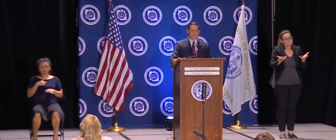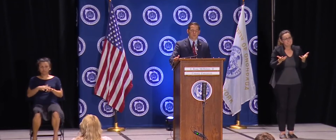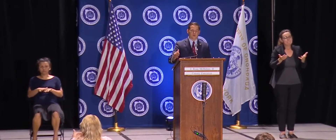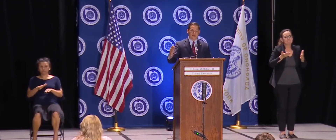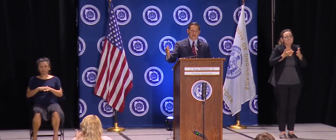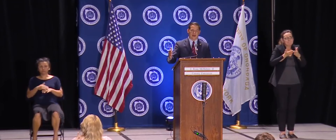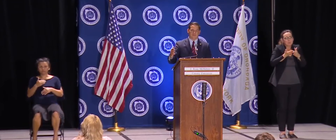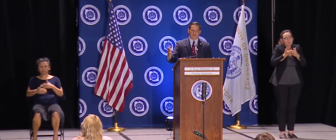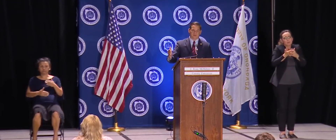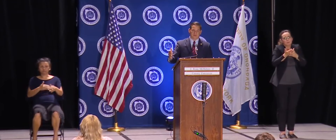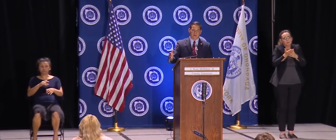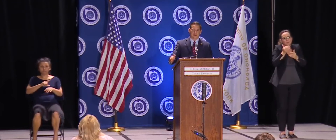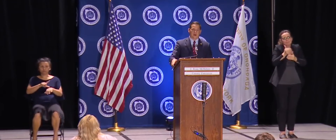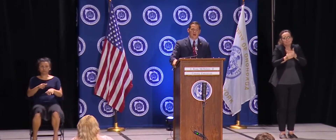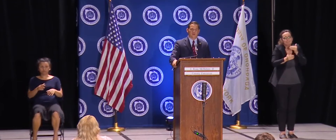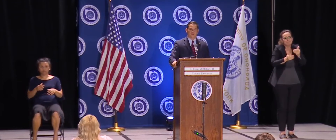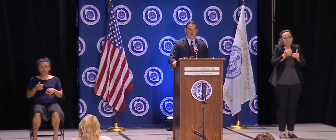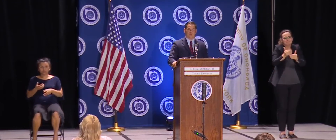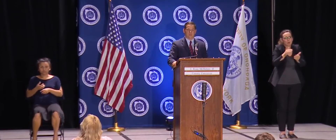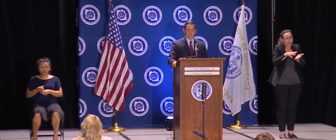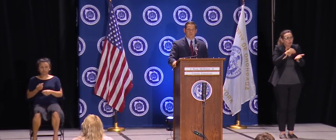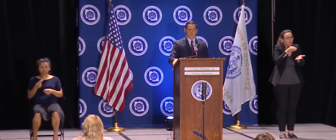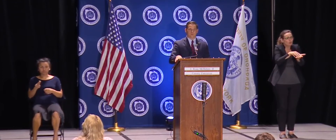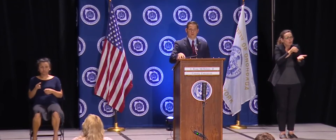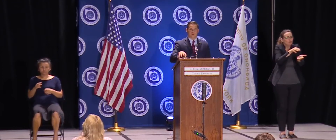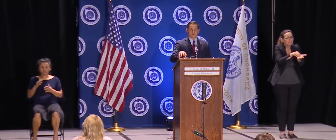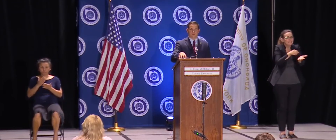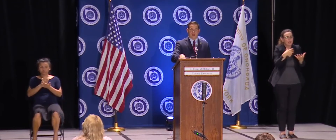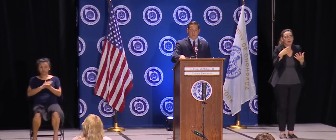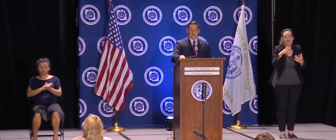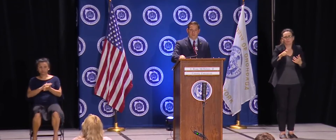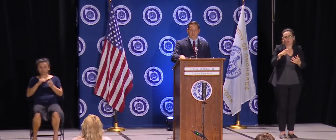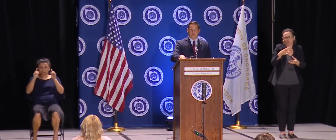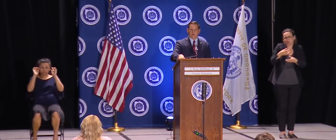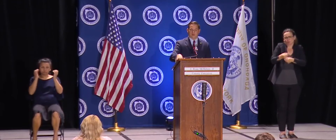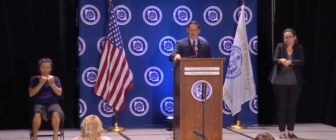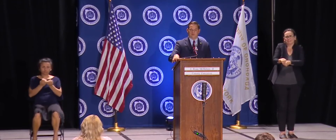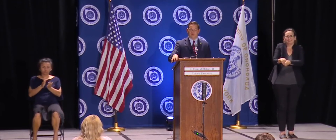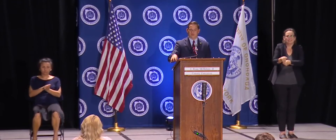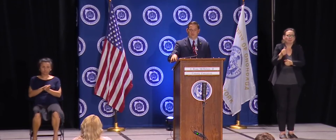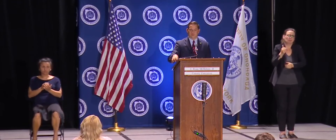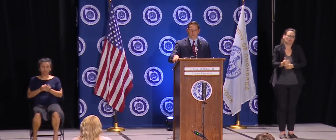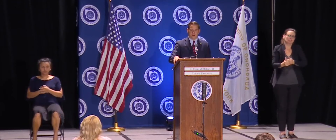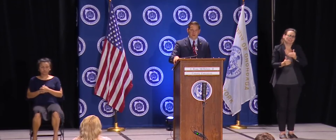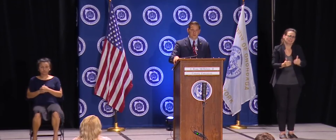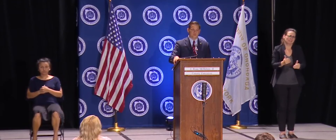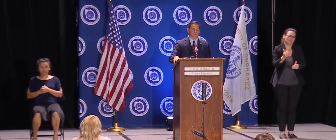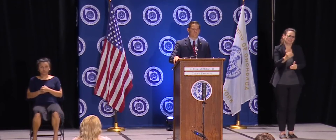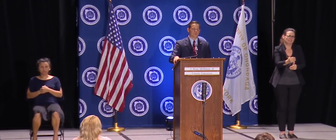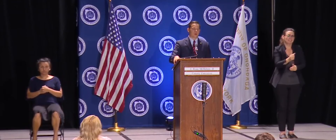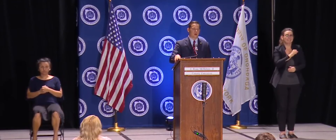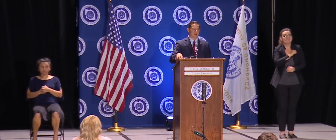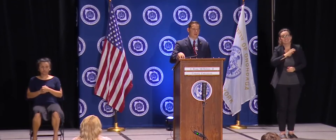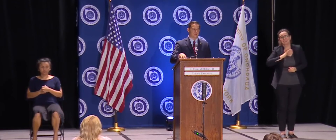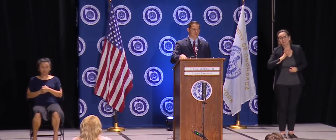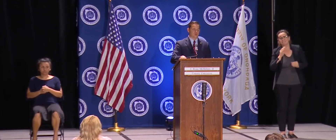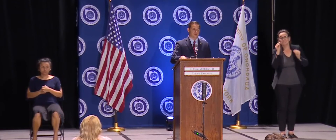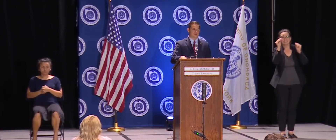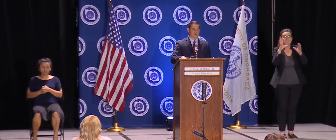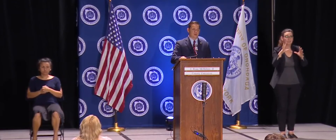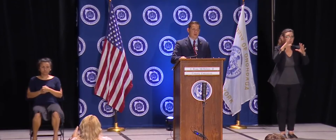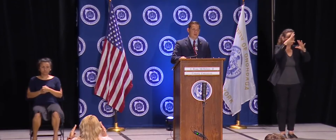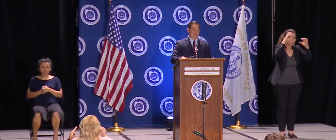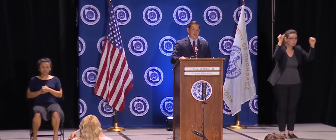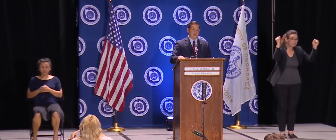it will build that confidence from the faculty. It will build the confidence from the parents and the